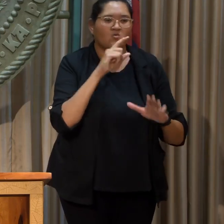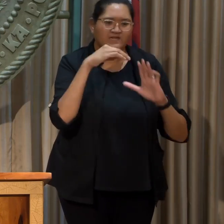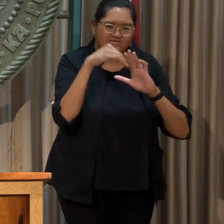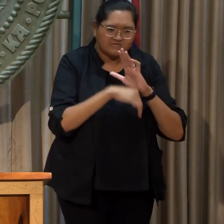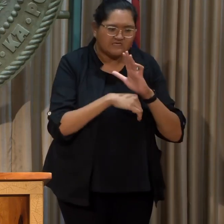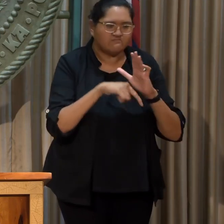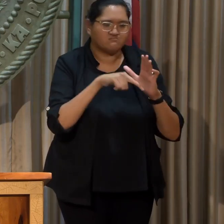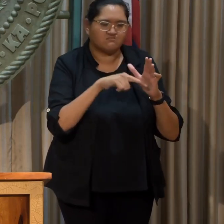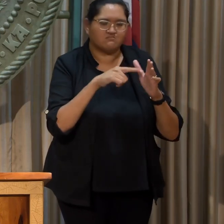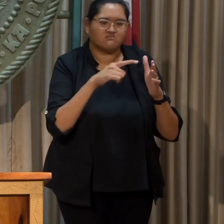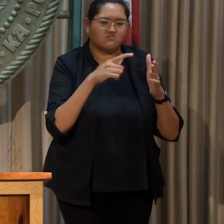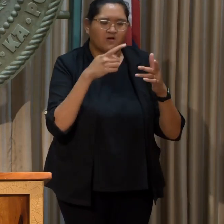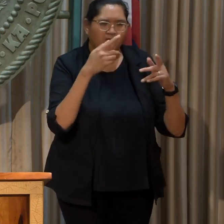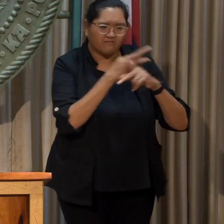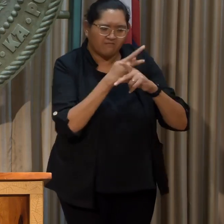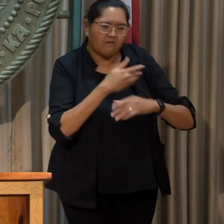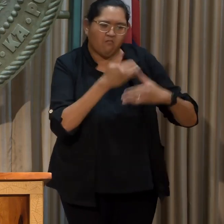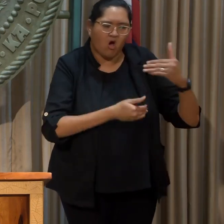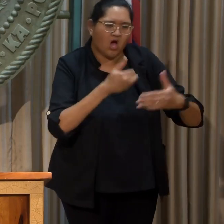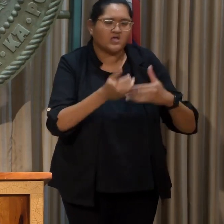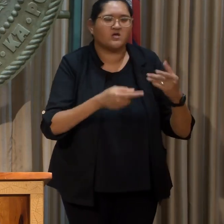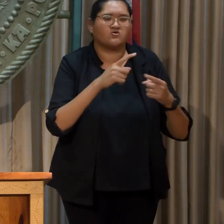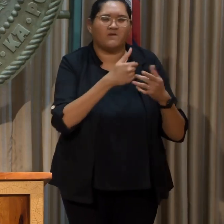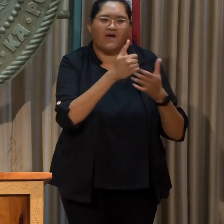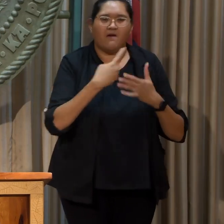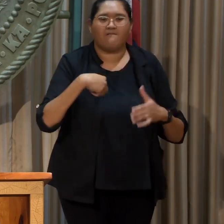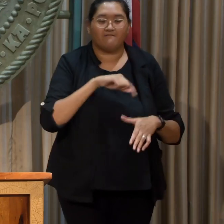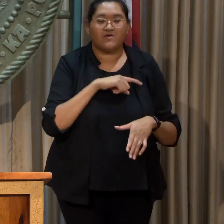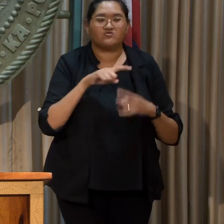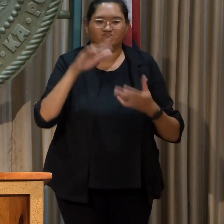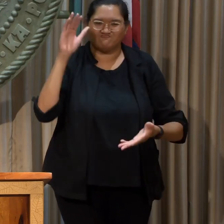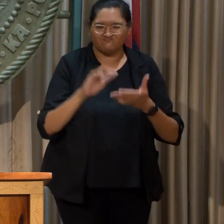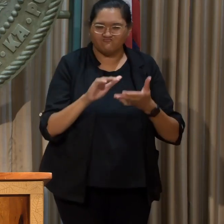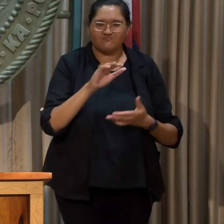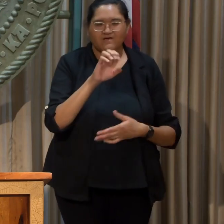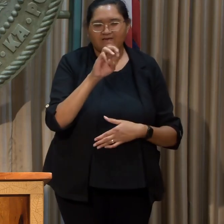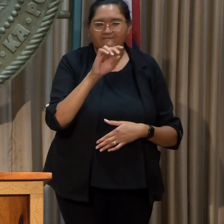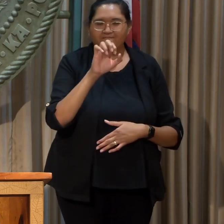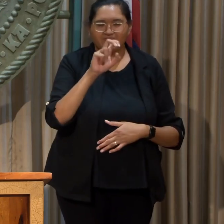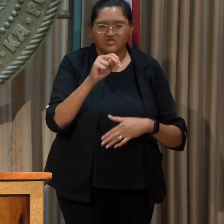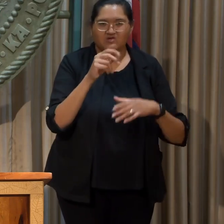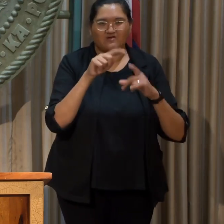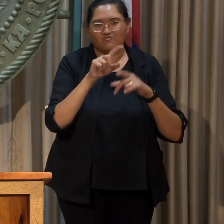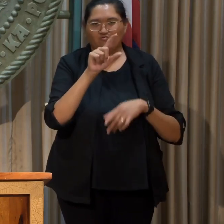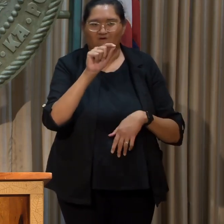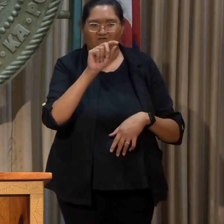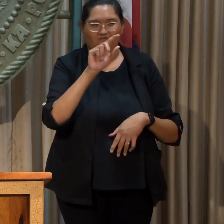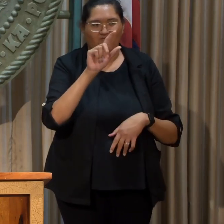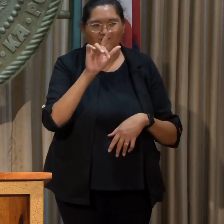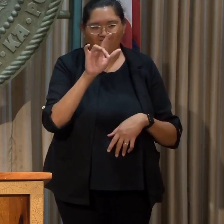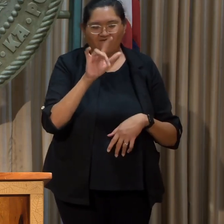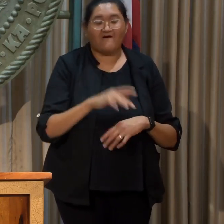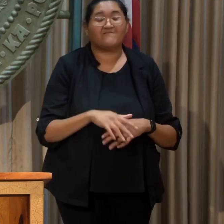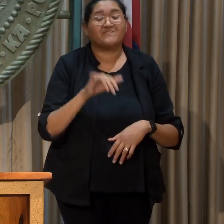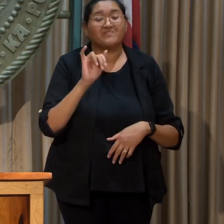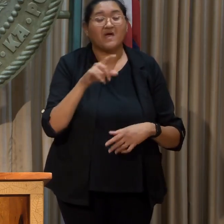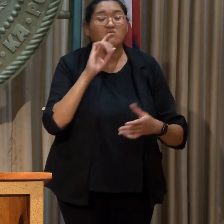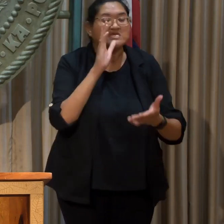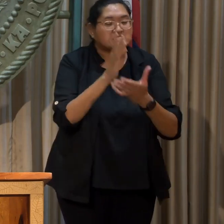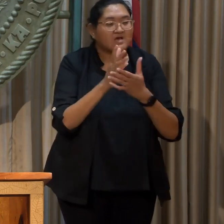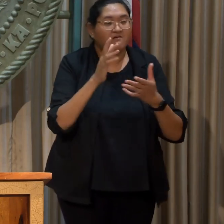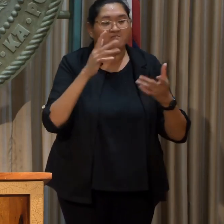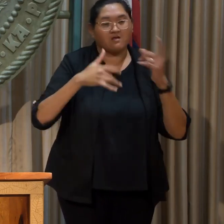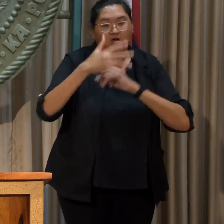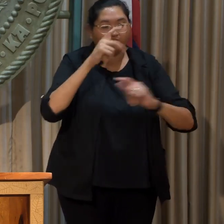roadmap to get us to zero transportation emissions by 2045, the critical timeframe needed to stop climate change